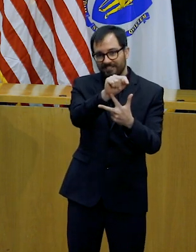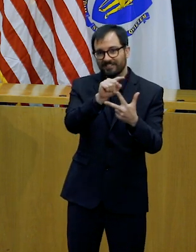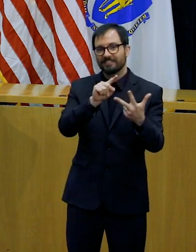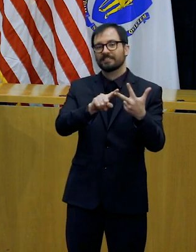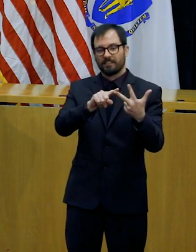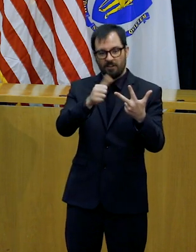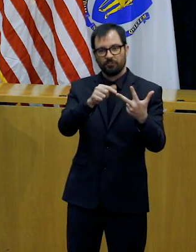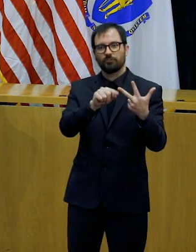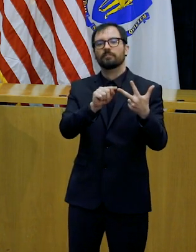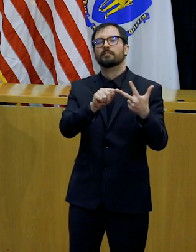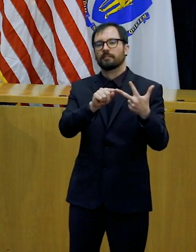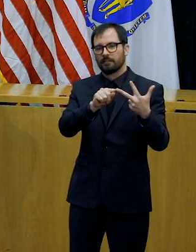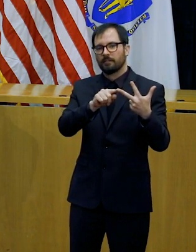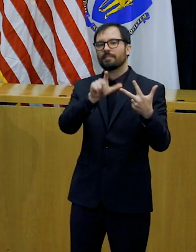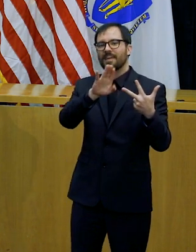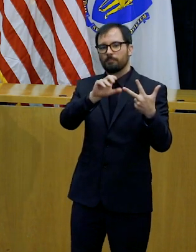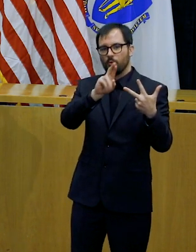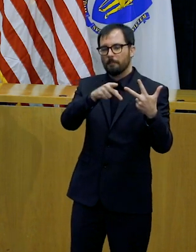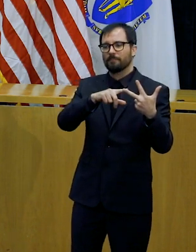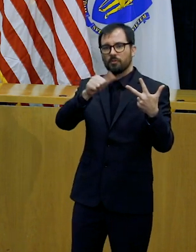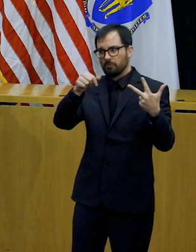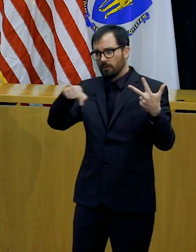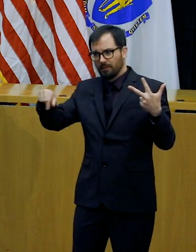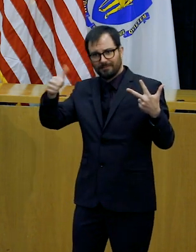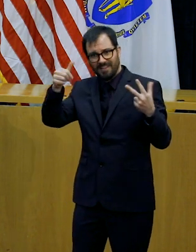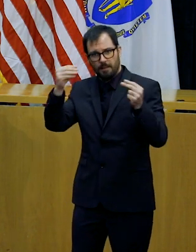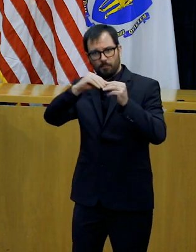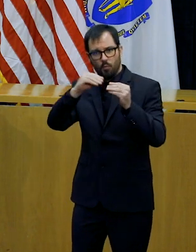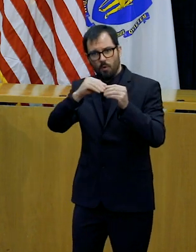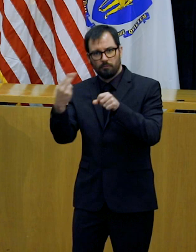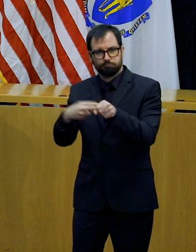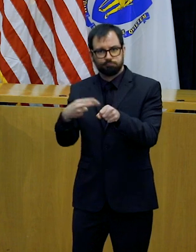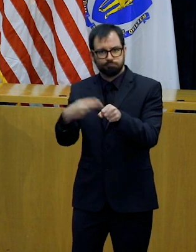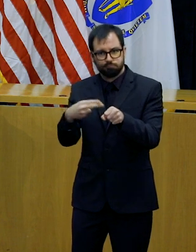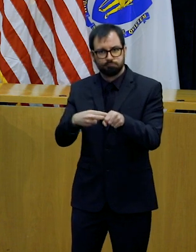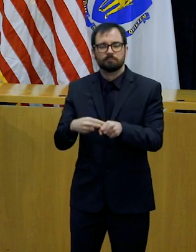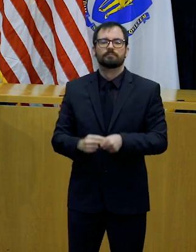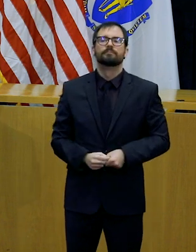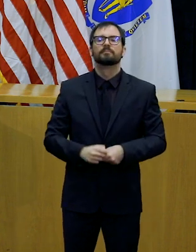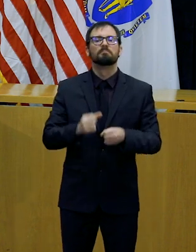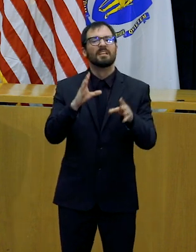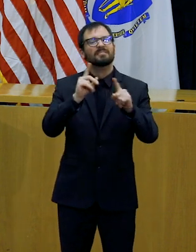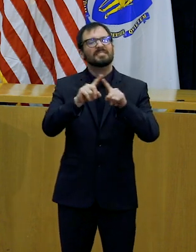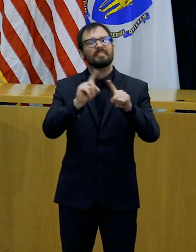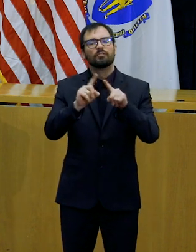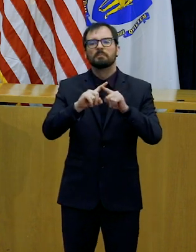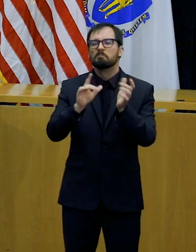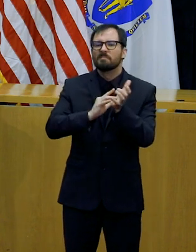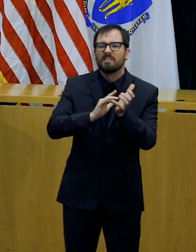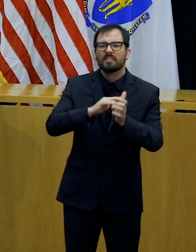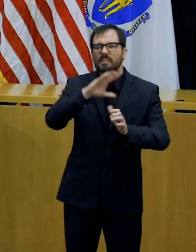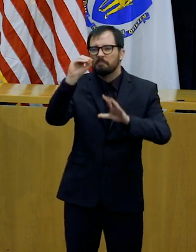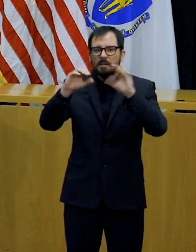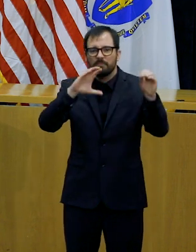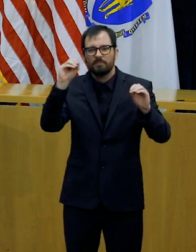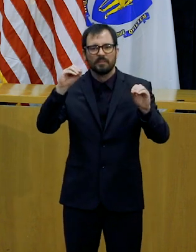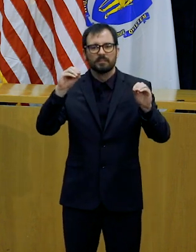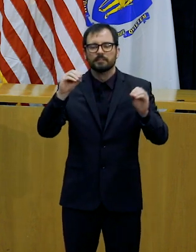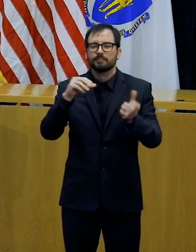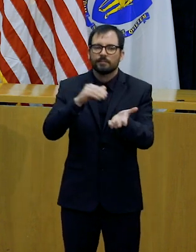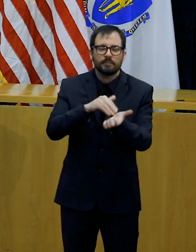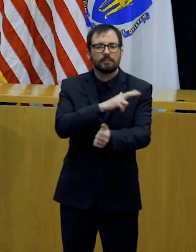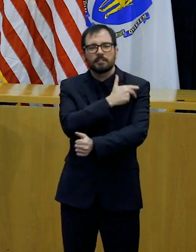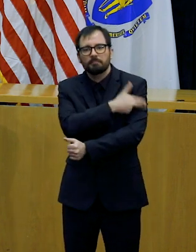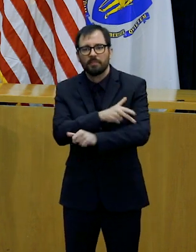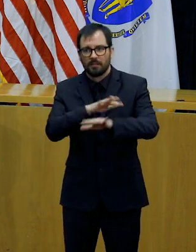Mayo Clinic, Partners Health Care, Tufts Medical Center, AROOP, Viacorps are now among the labs